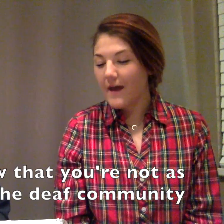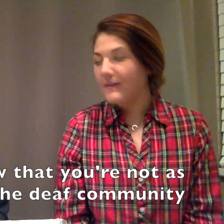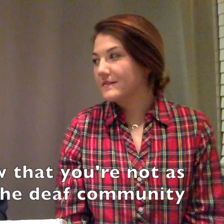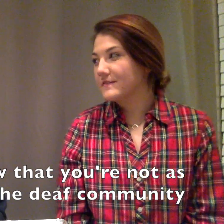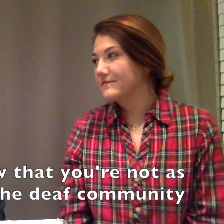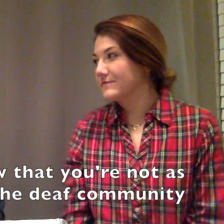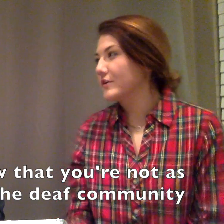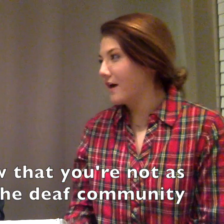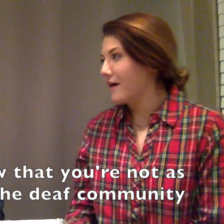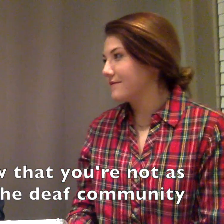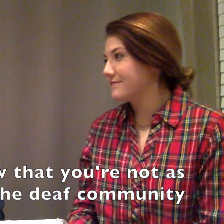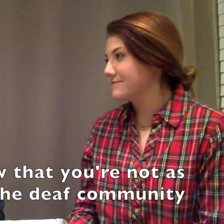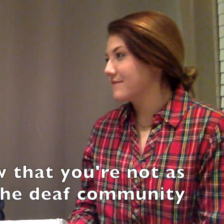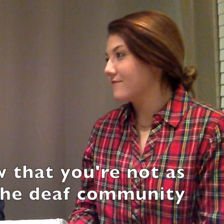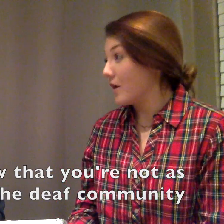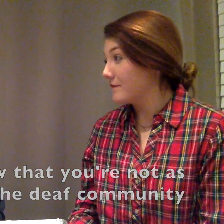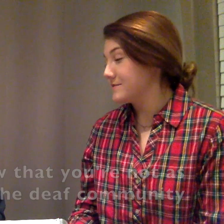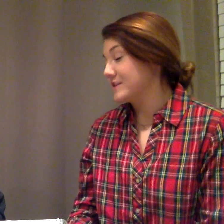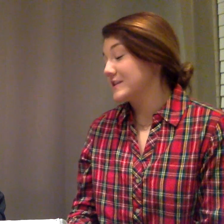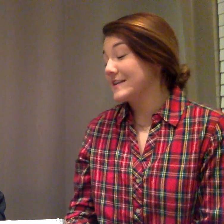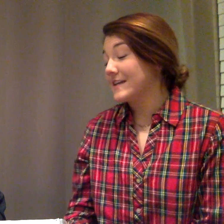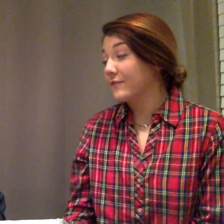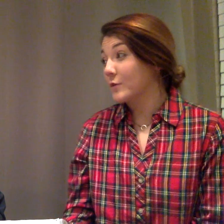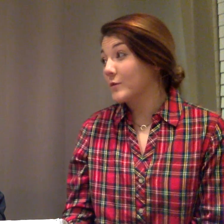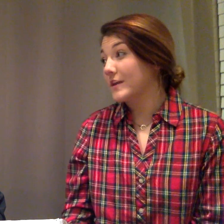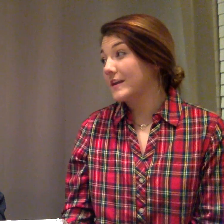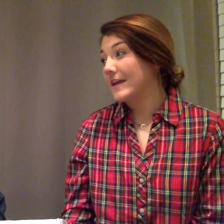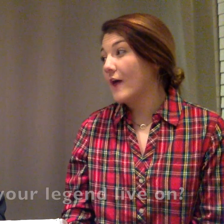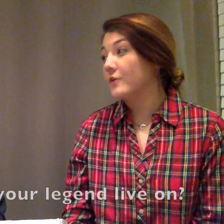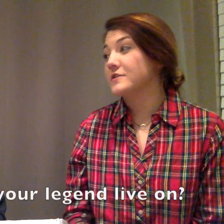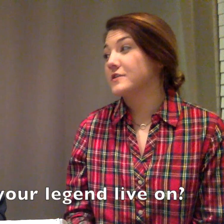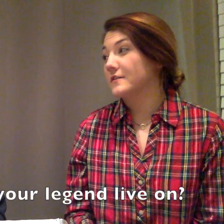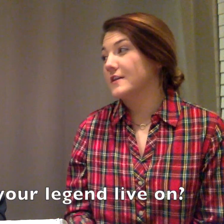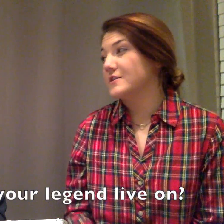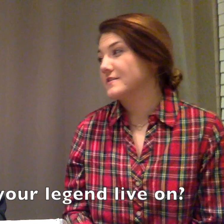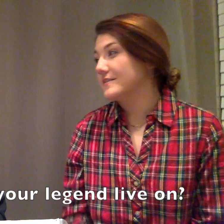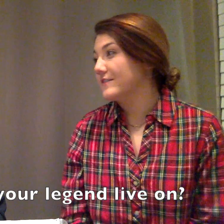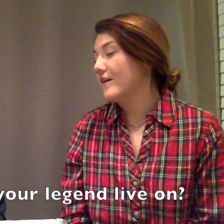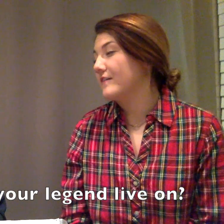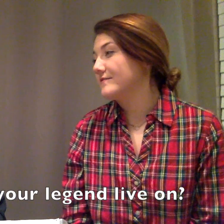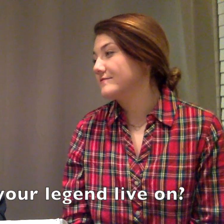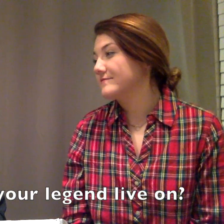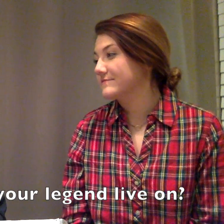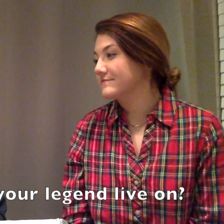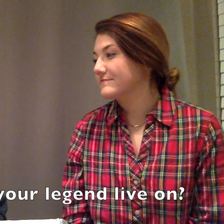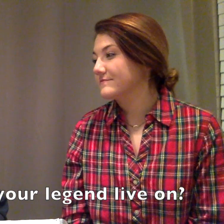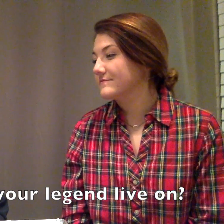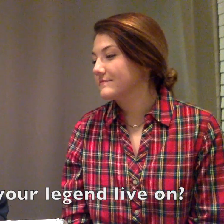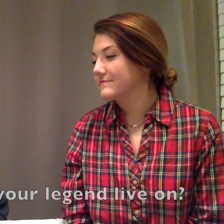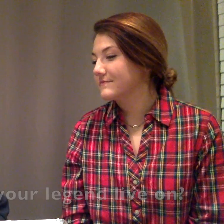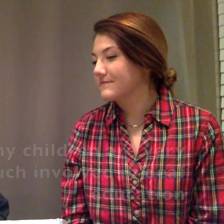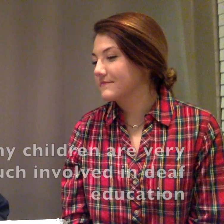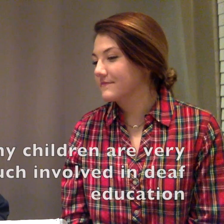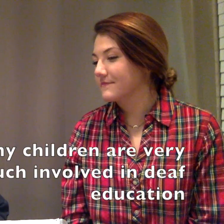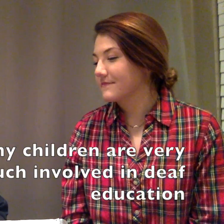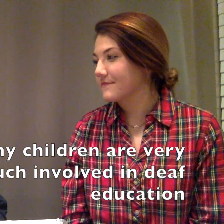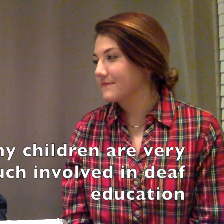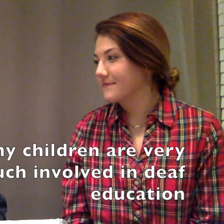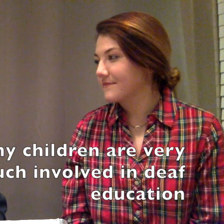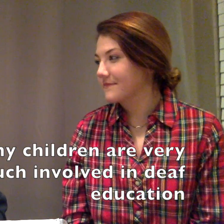you're not involved as much in the deaf community, how does your legend live on? Well, my children are very much involved